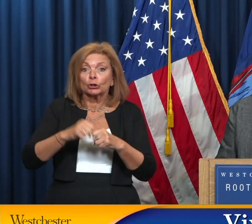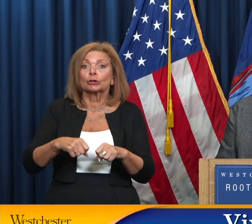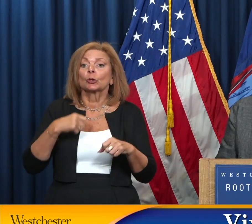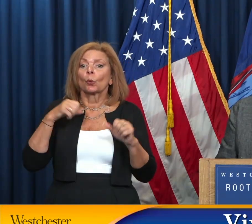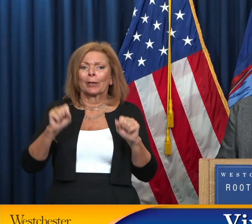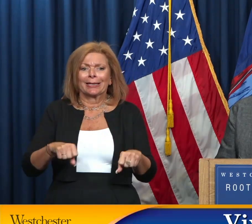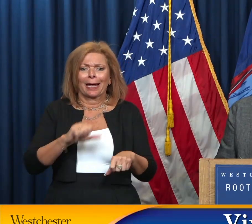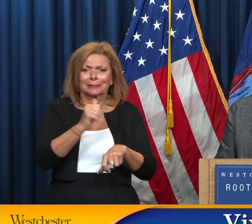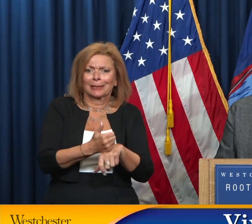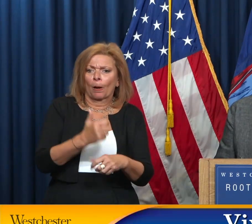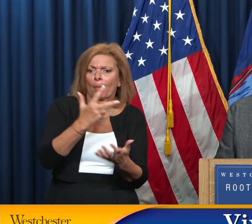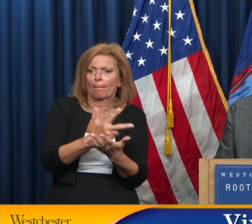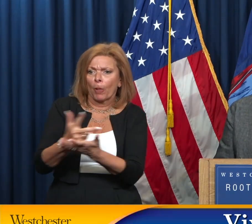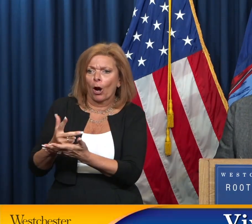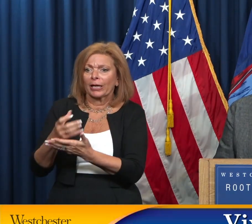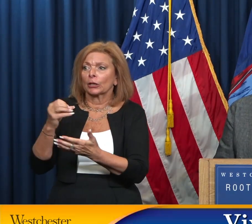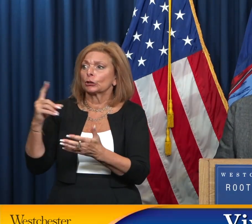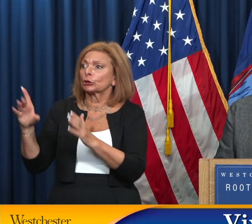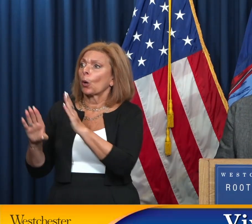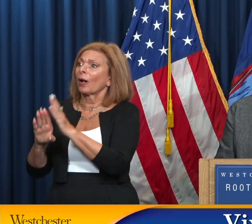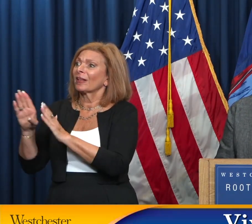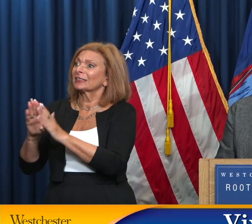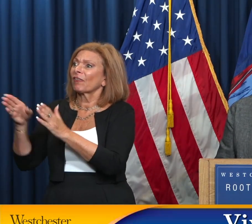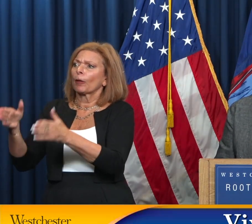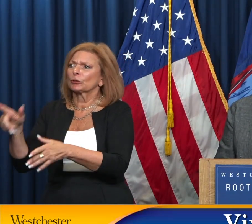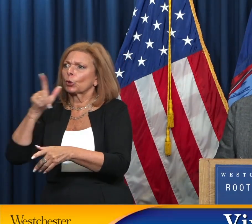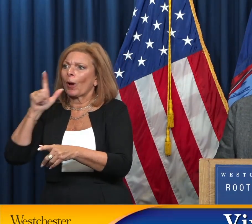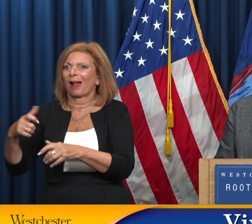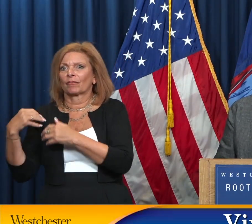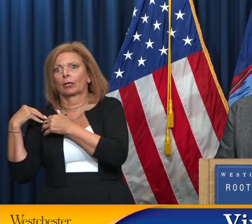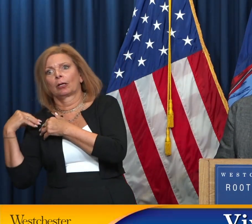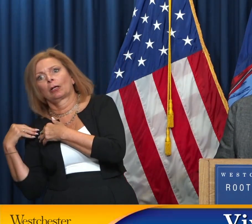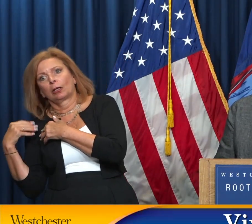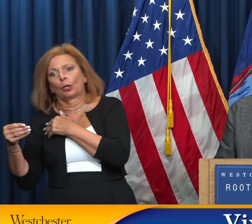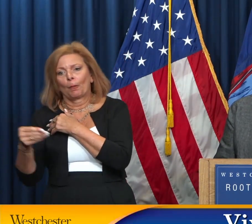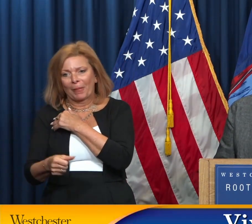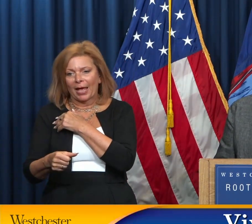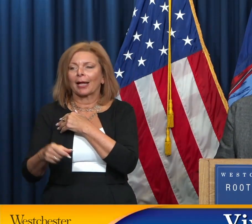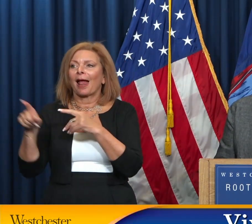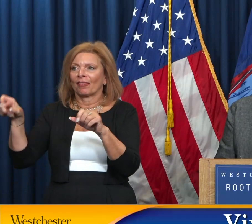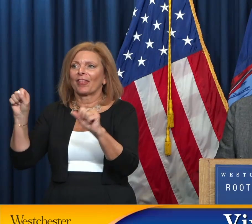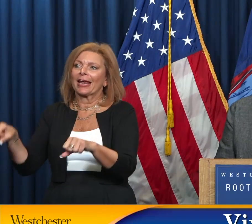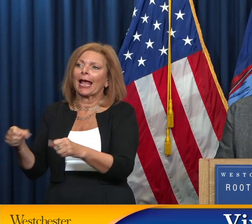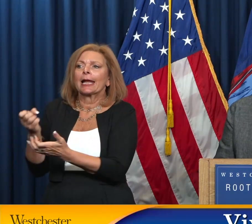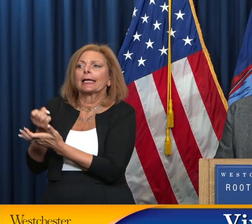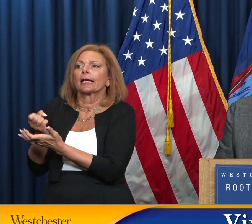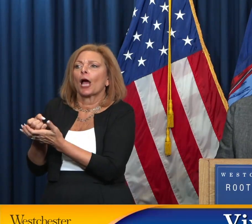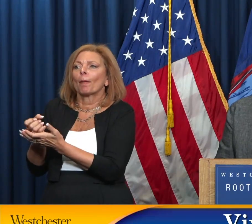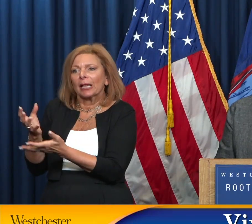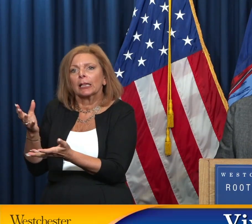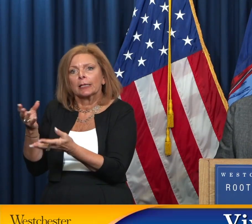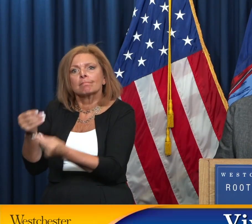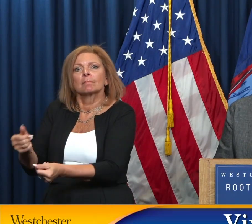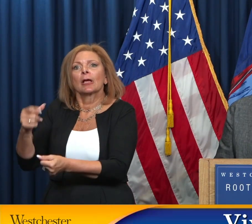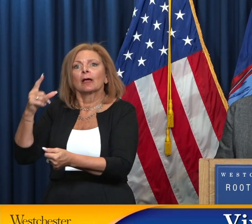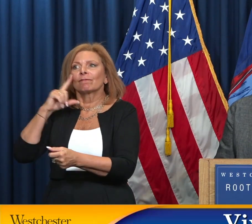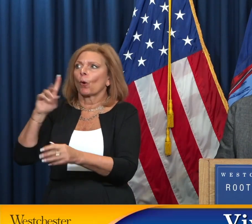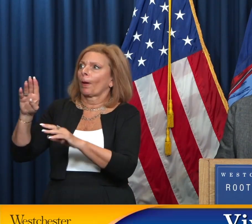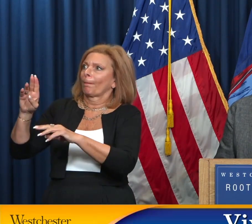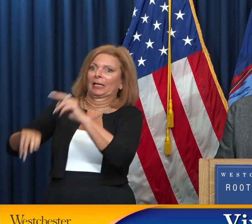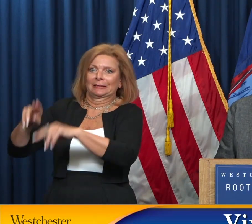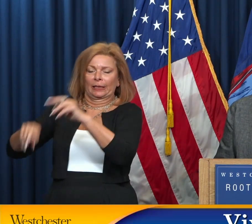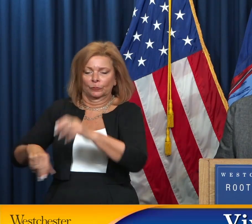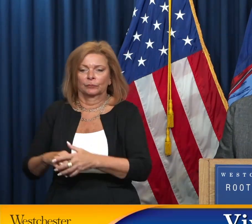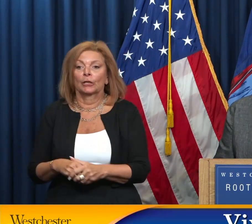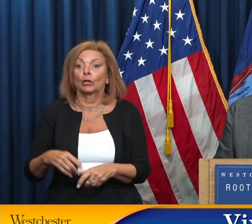do not have to bore that expense and can more economically build in our city. So we're hoping to move forward on that as